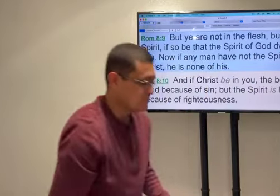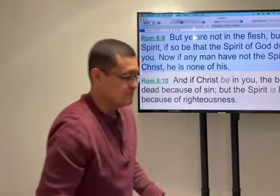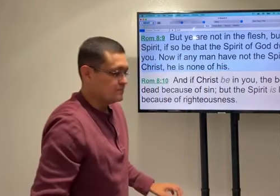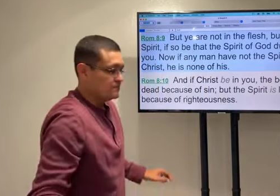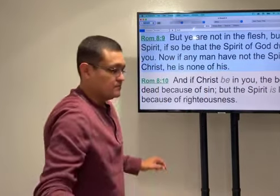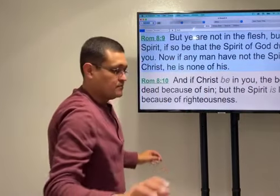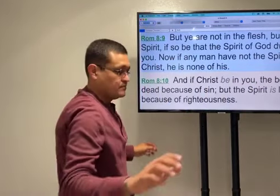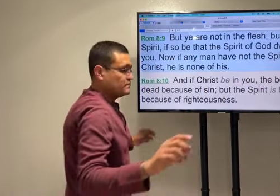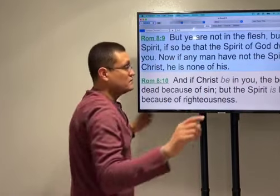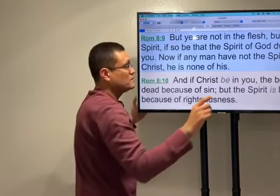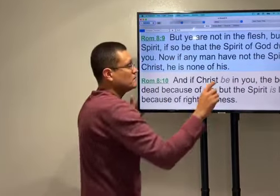Romans 8 and 9.